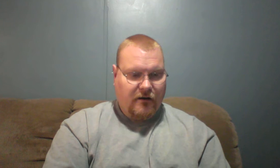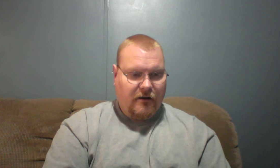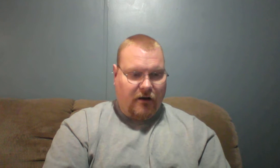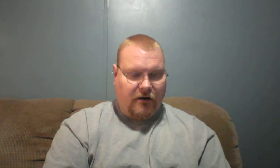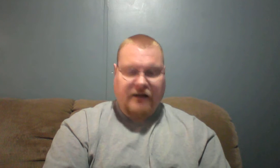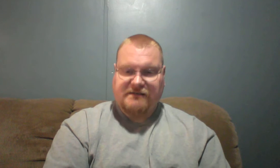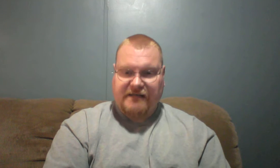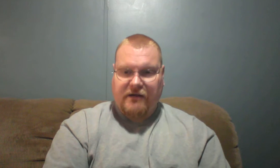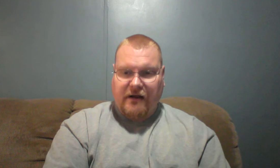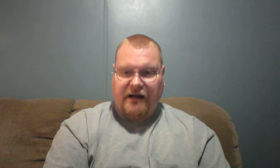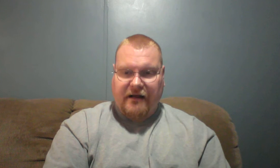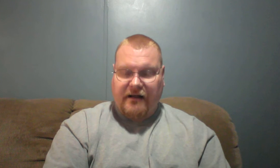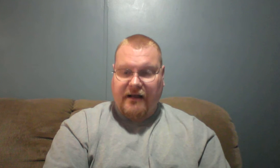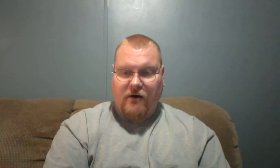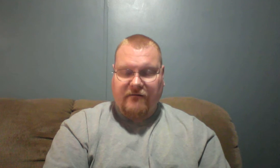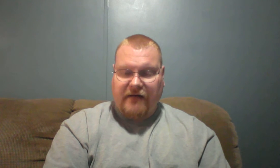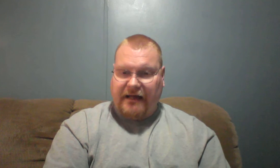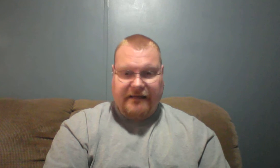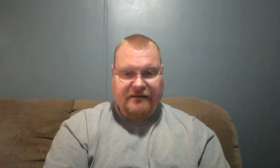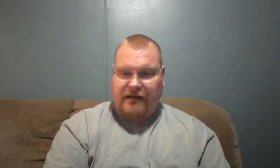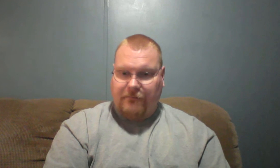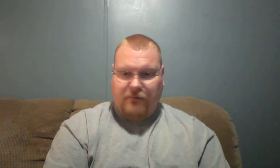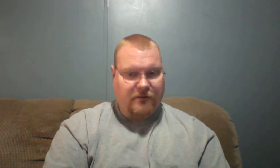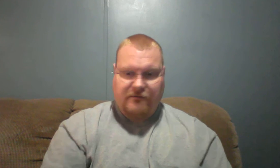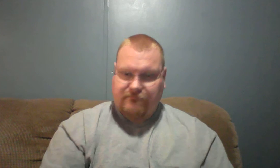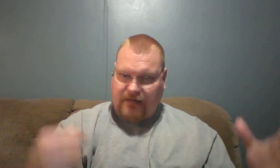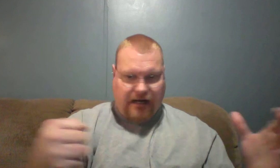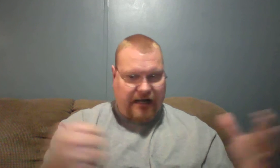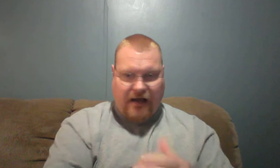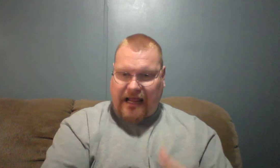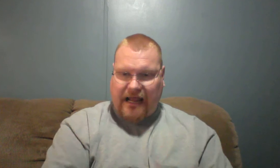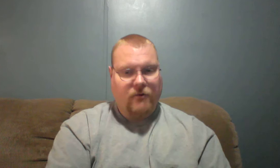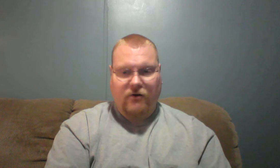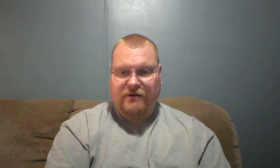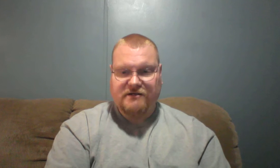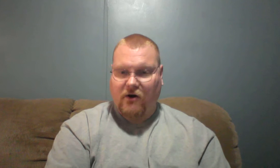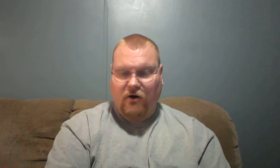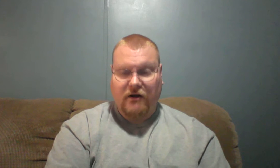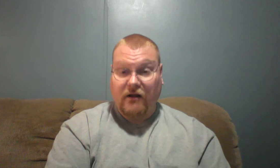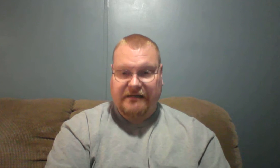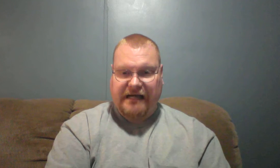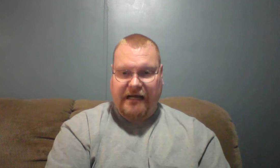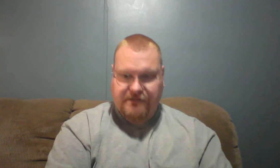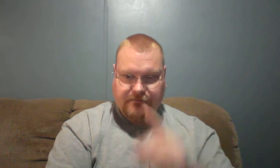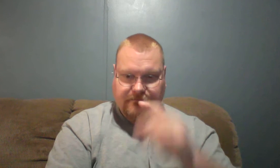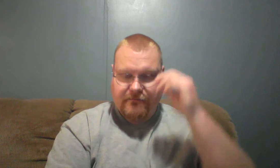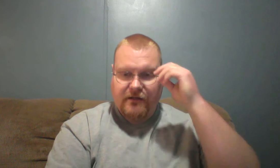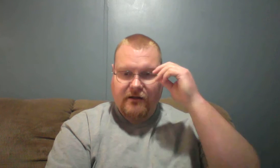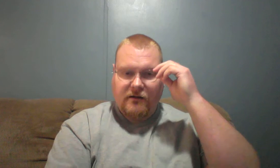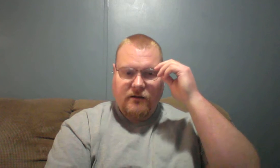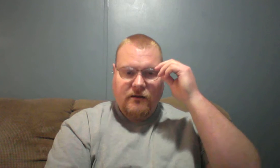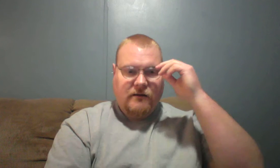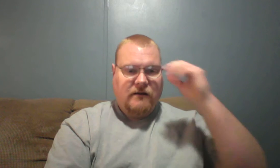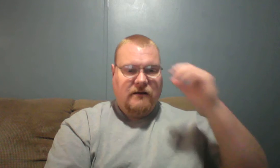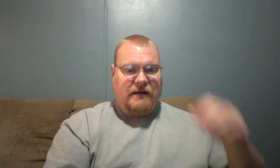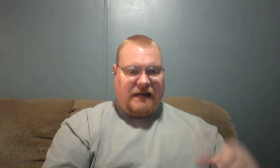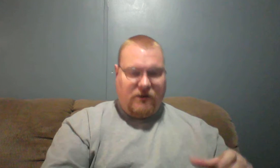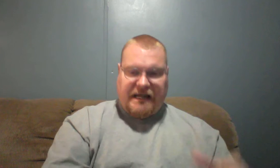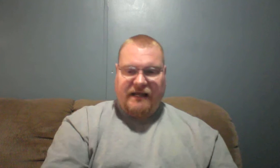are saying right now, and I know I hit, I probably, I hammer on this hard a lot of times. I know we're taking a